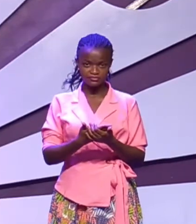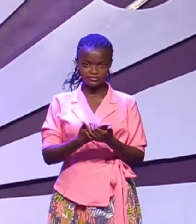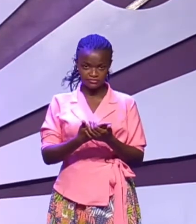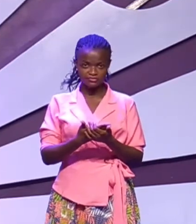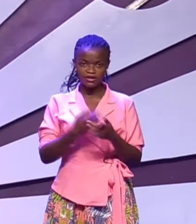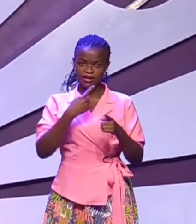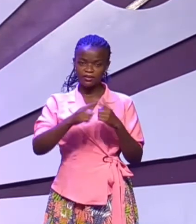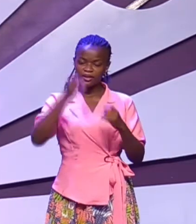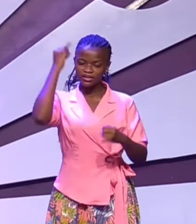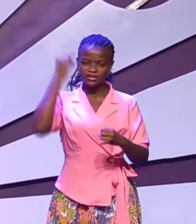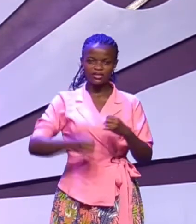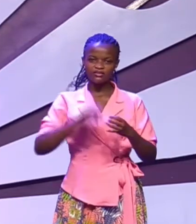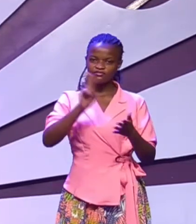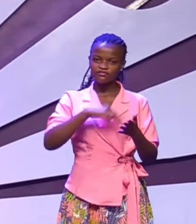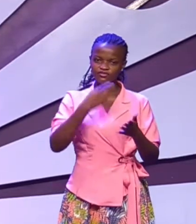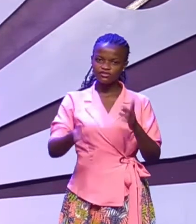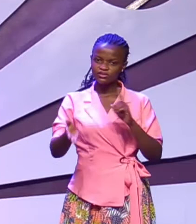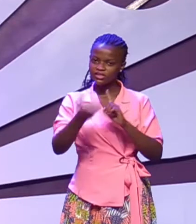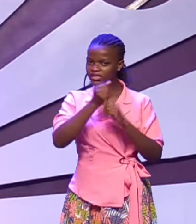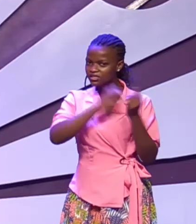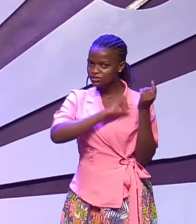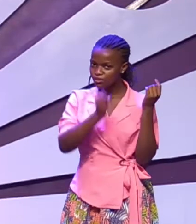that in the end you failed to get the job.